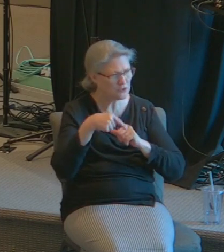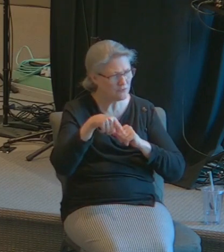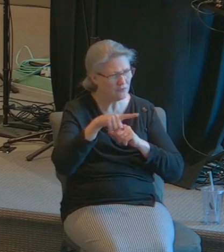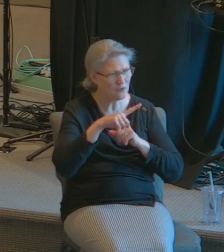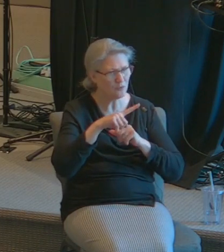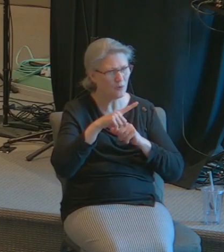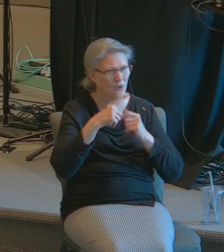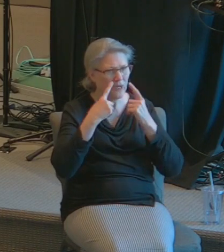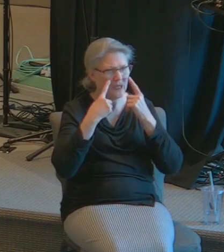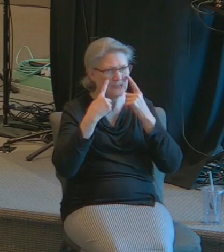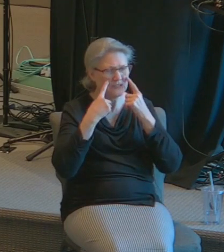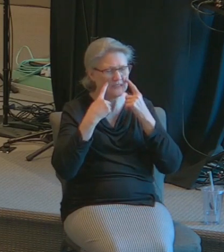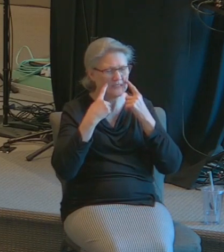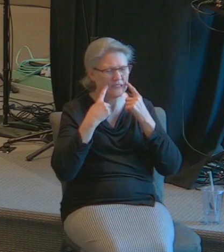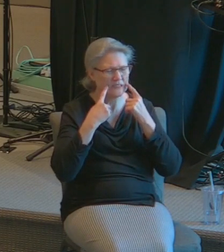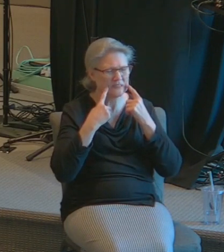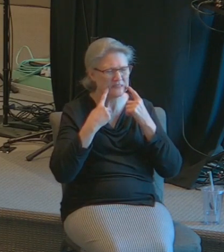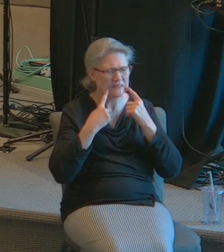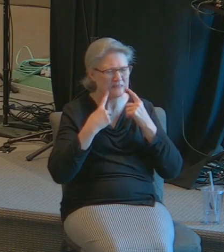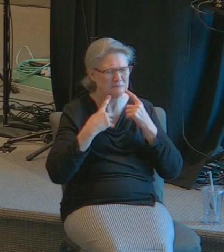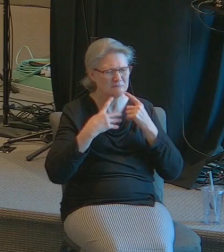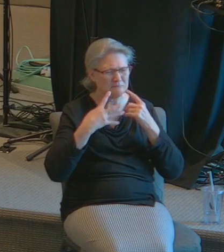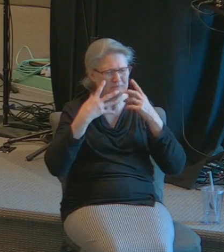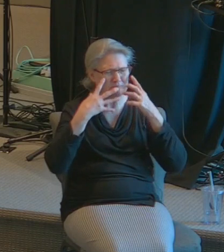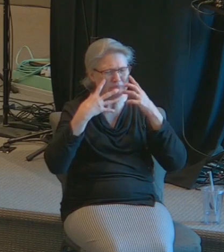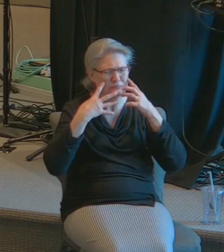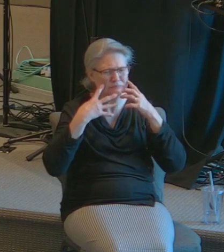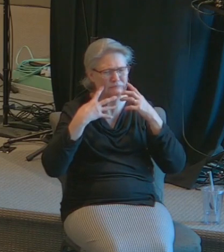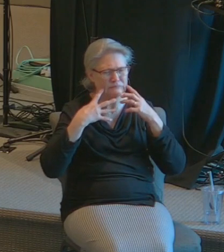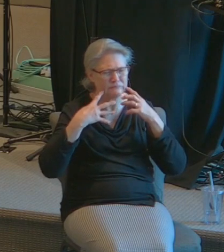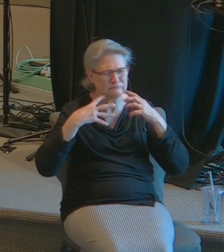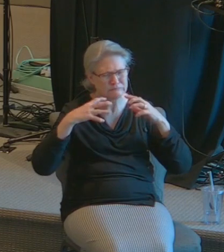of you were with tears running down your cheeks